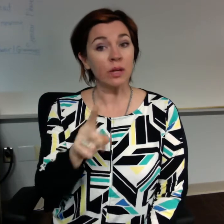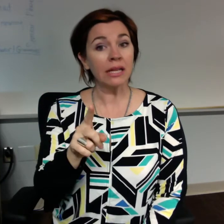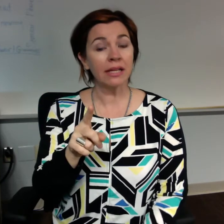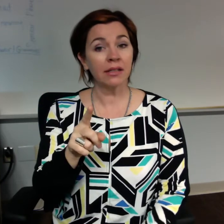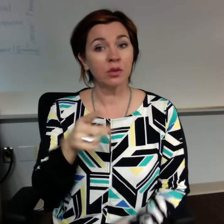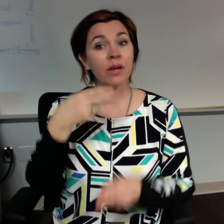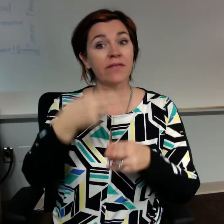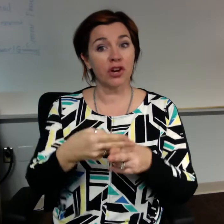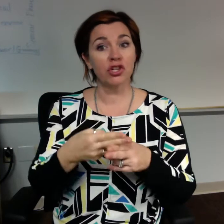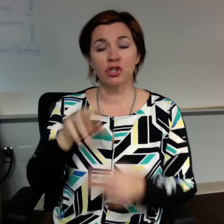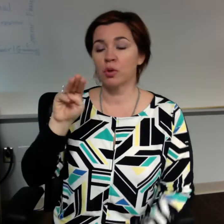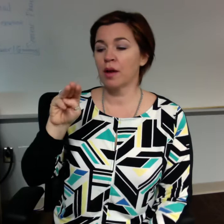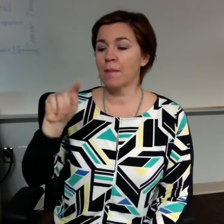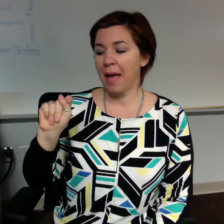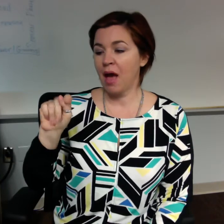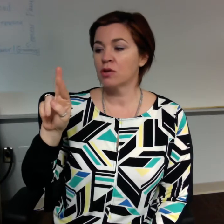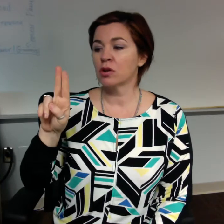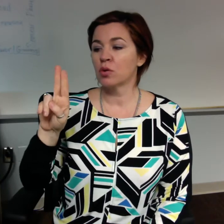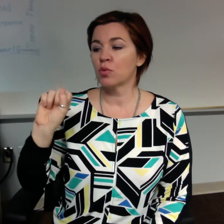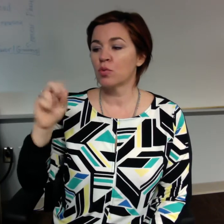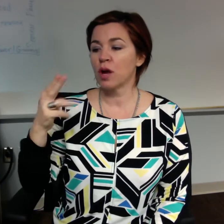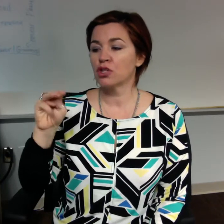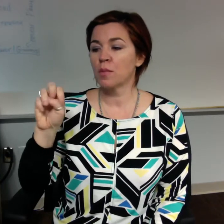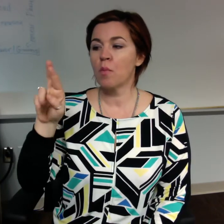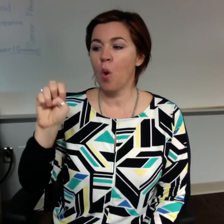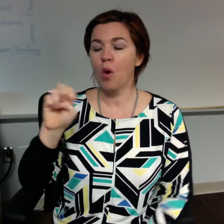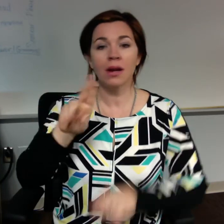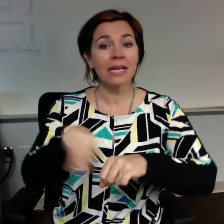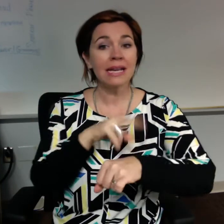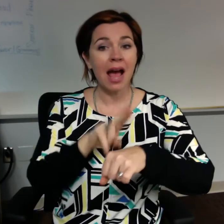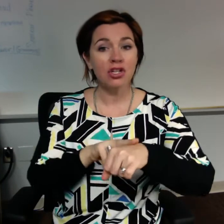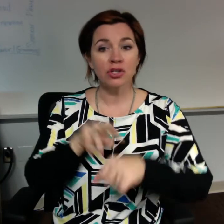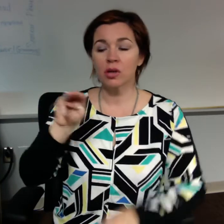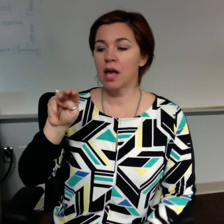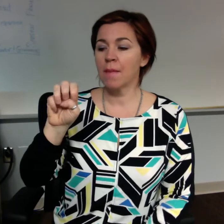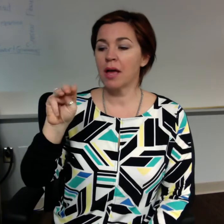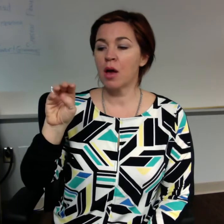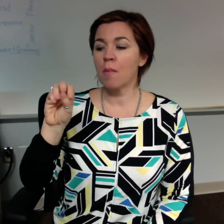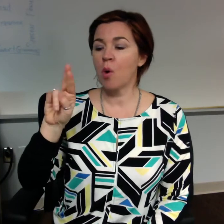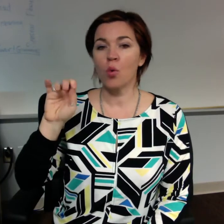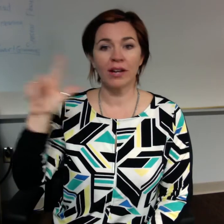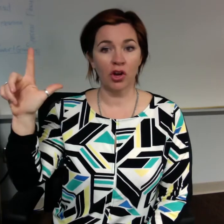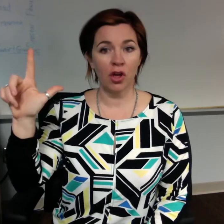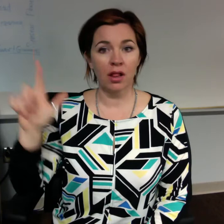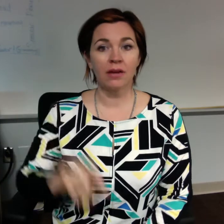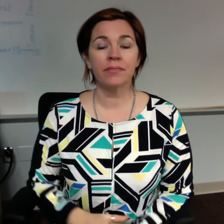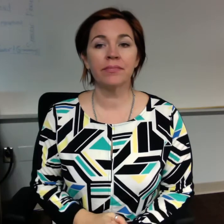Mount Rushmore National Memorial. And what that is,